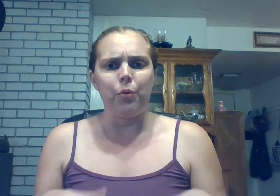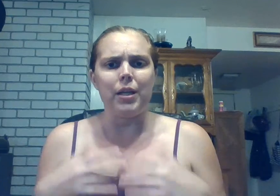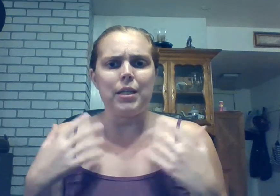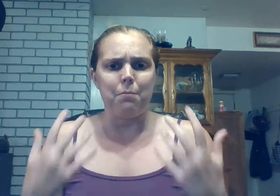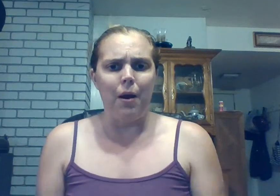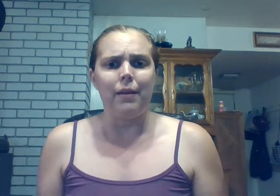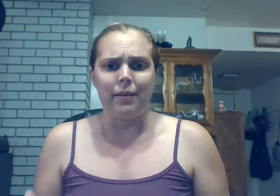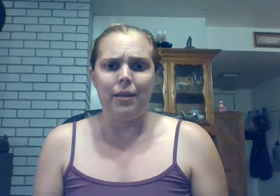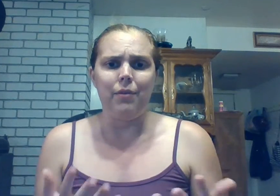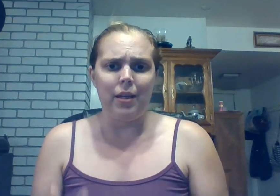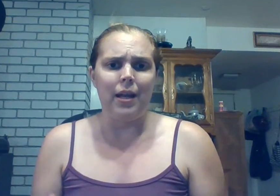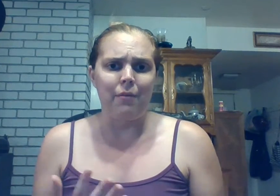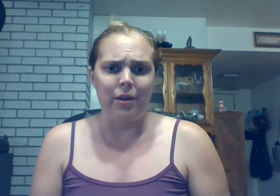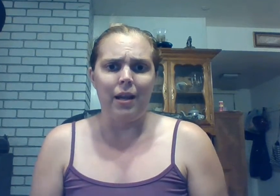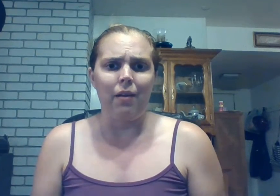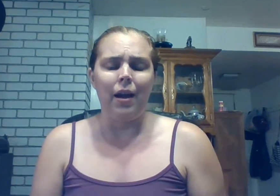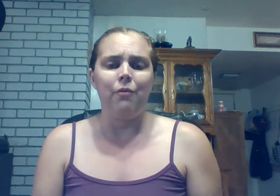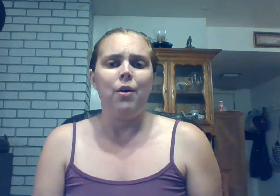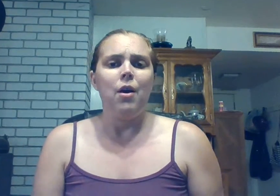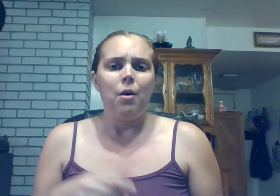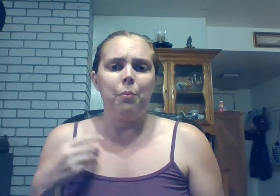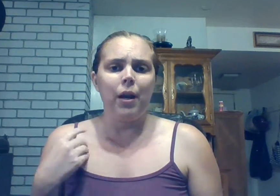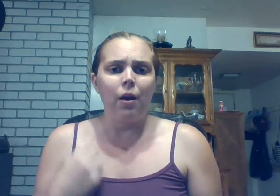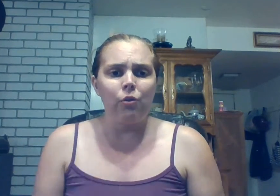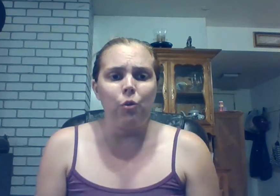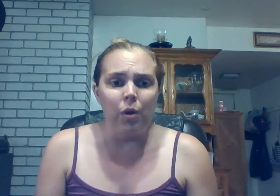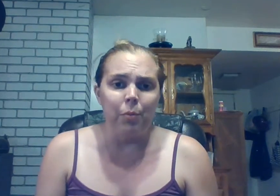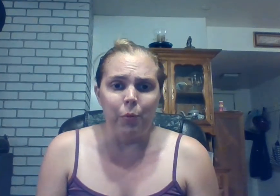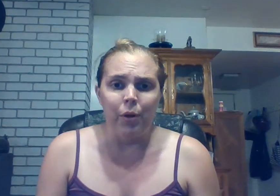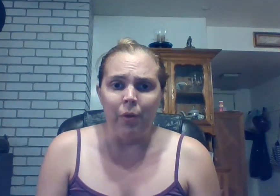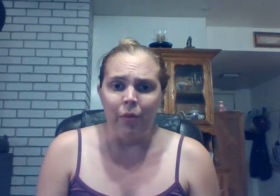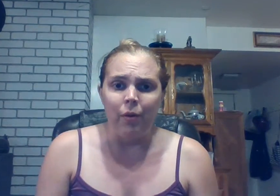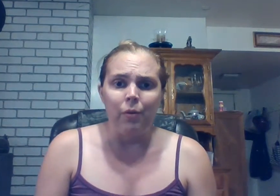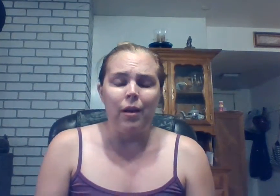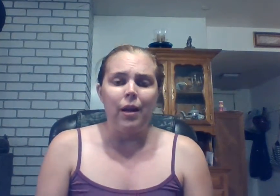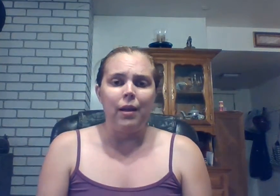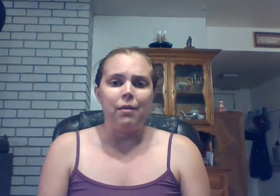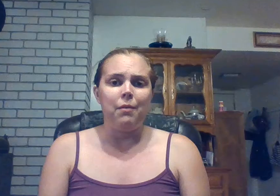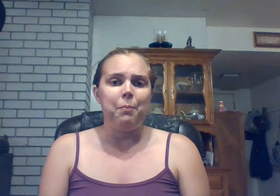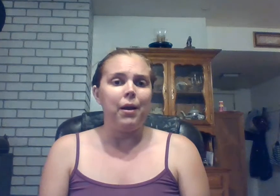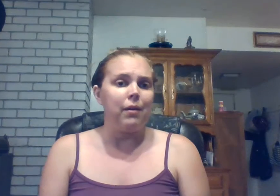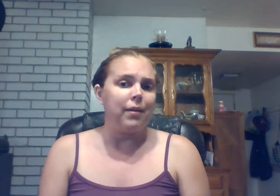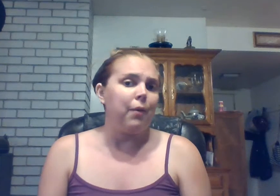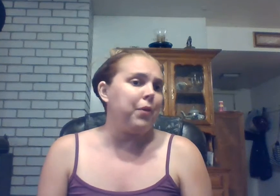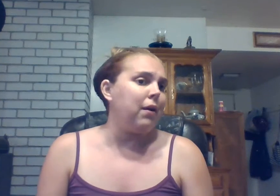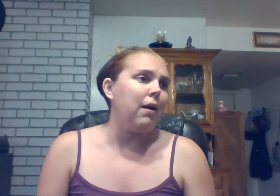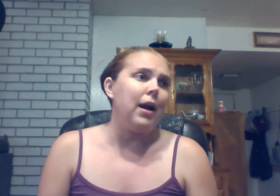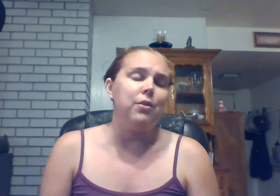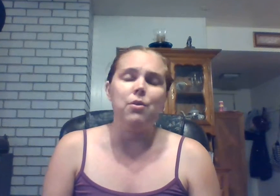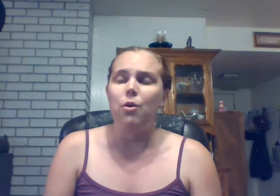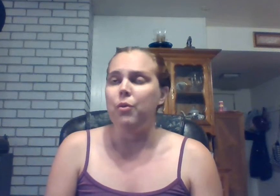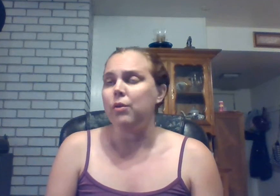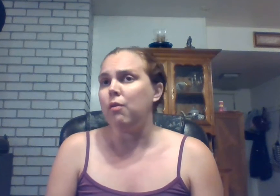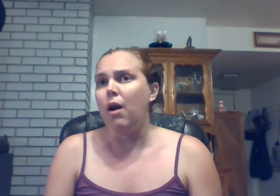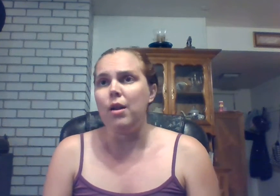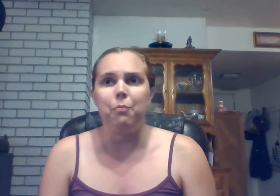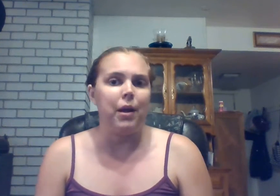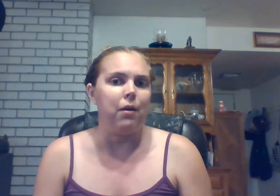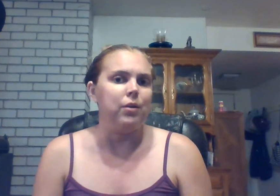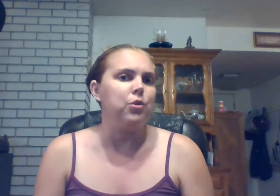to bring some positivity to everyday life but i also want to be real with you and parents out there i know there's a lot of parents